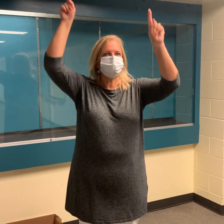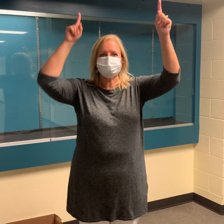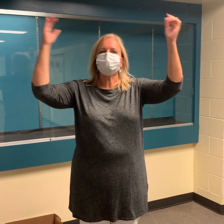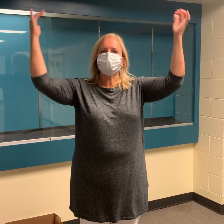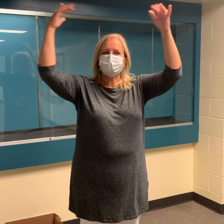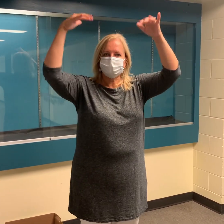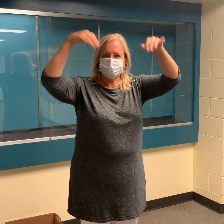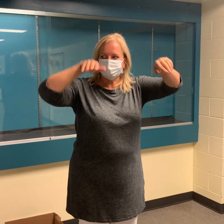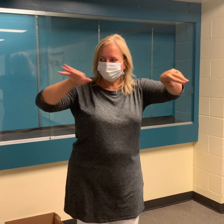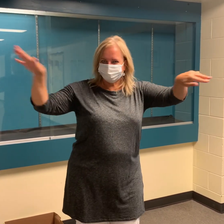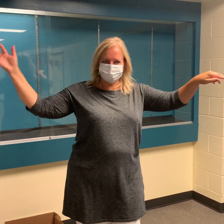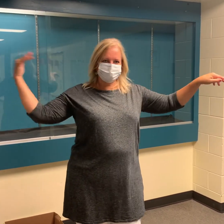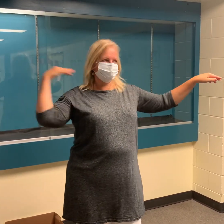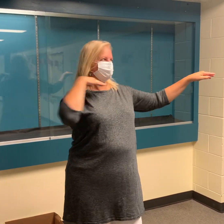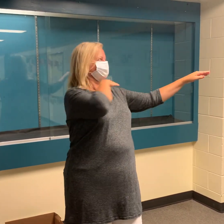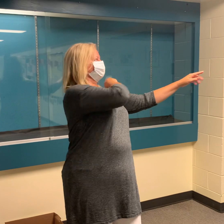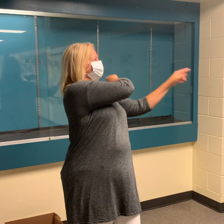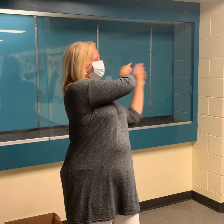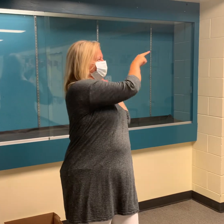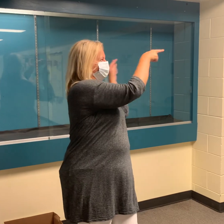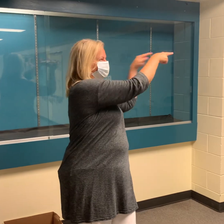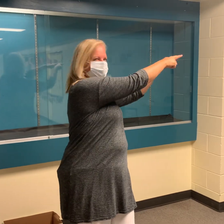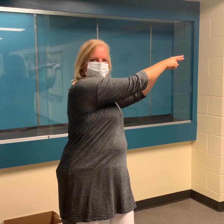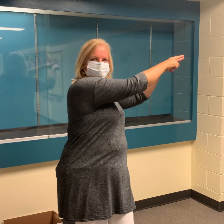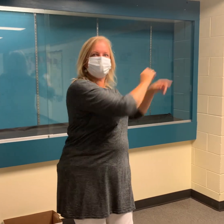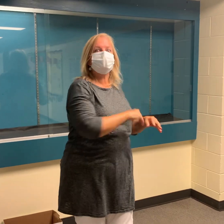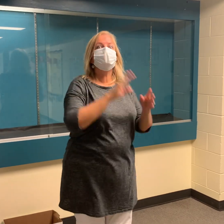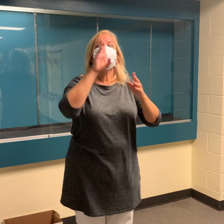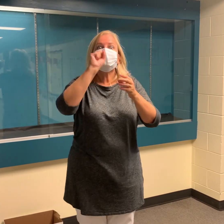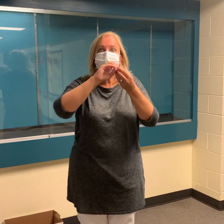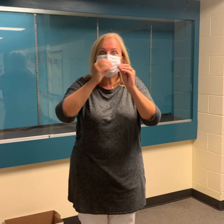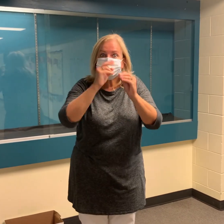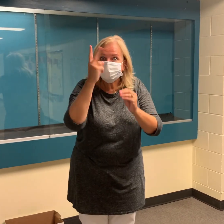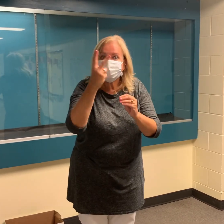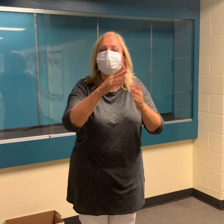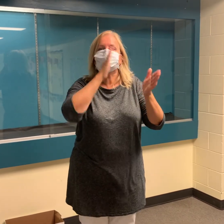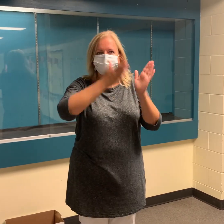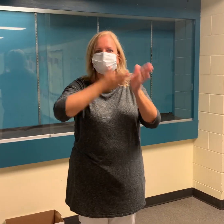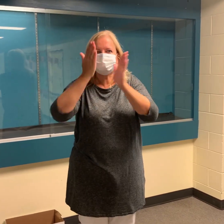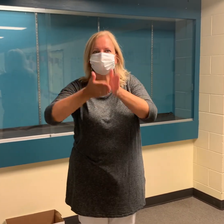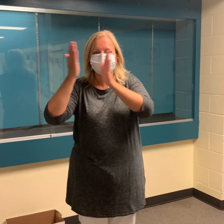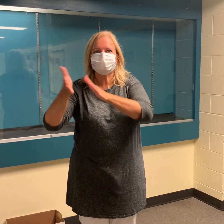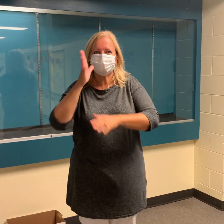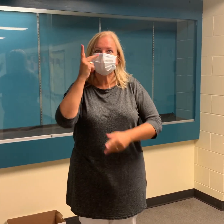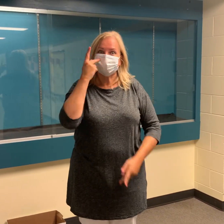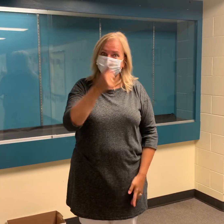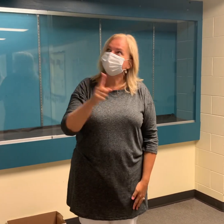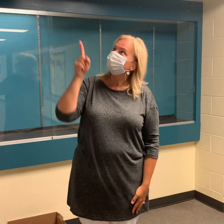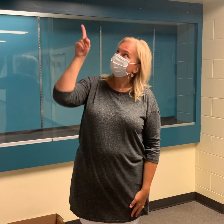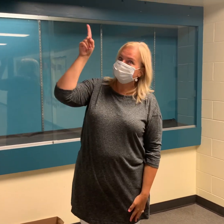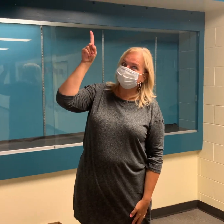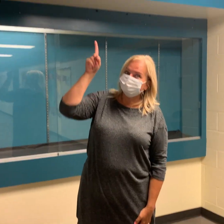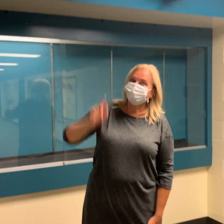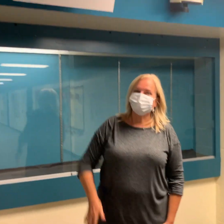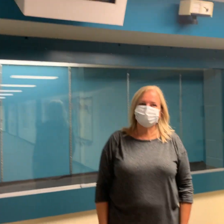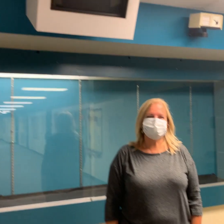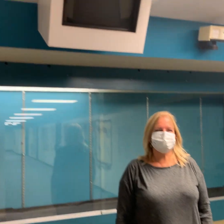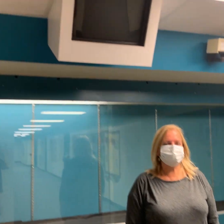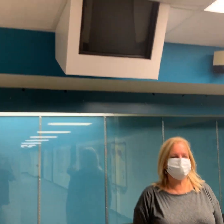group to come and then the second and they will leave in their respective exits. We will call bus 1 and then bus 2 and so forth through